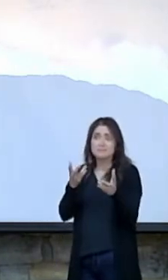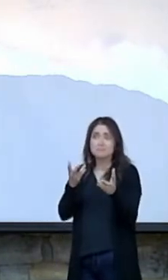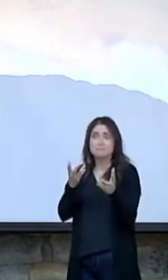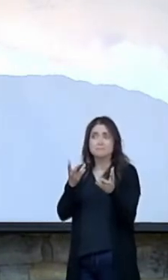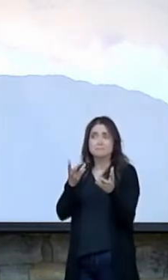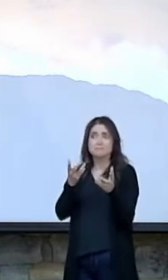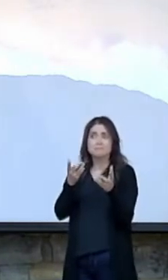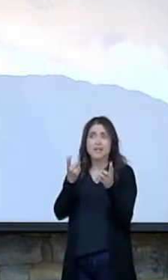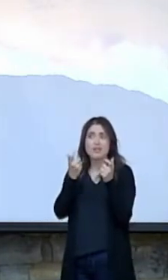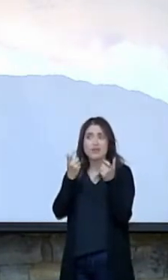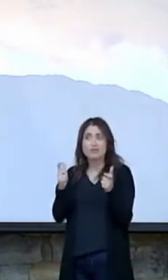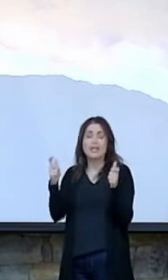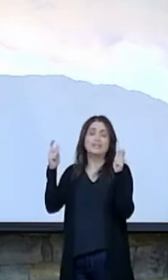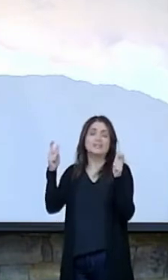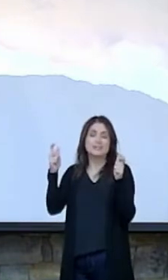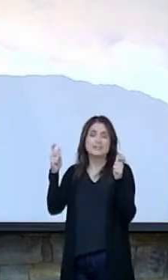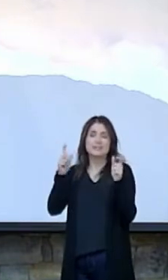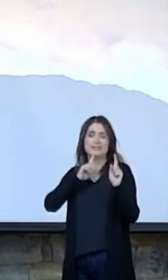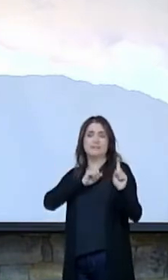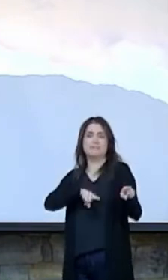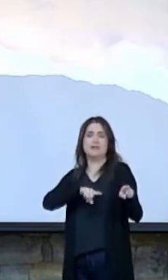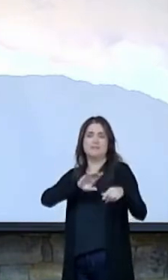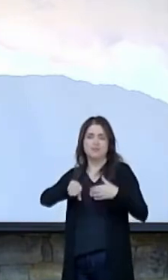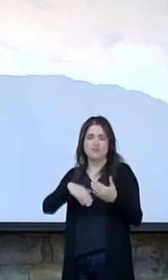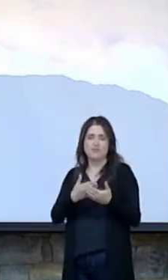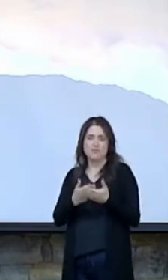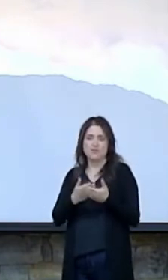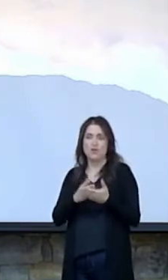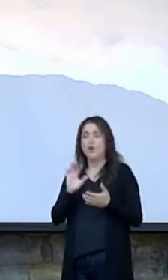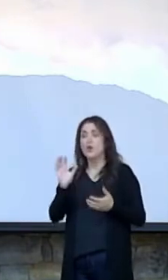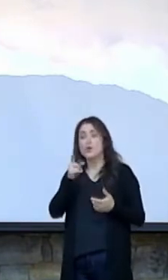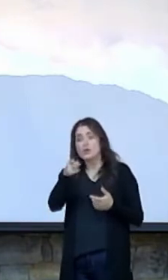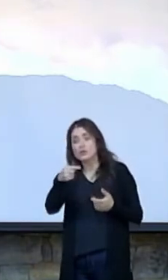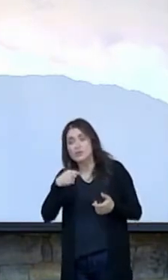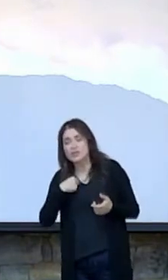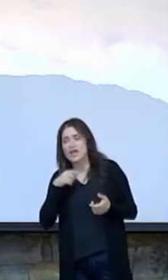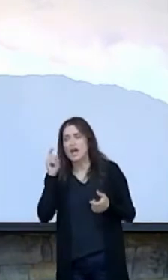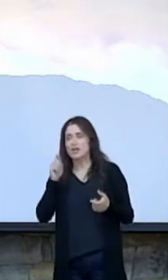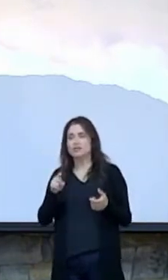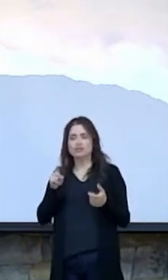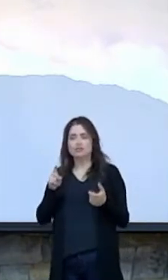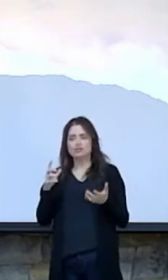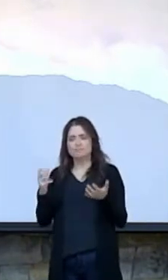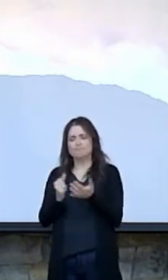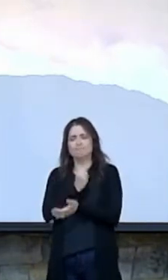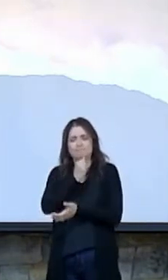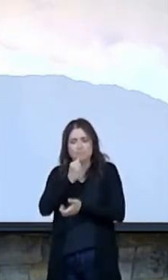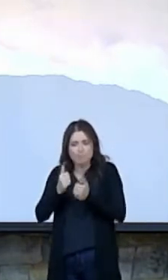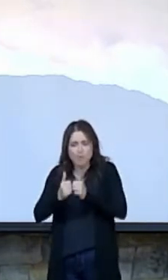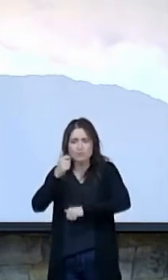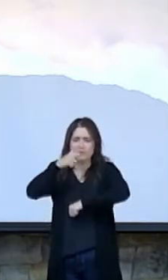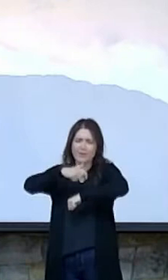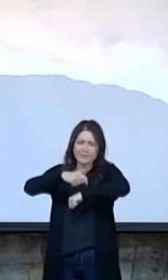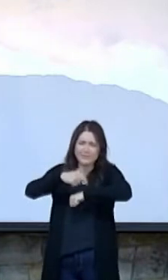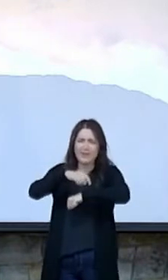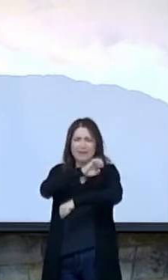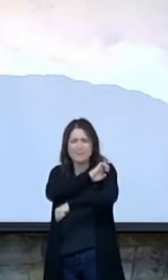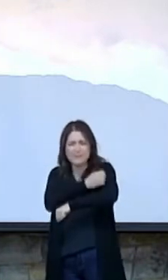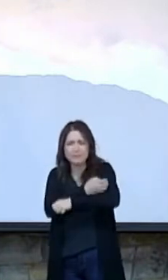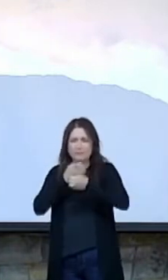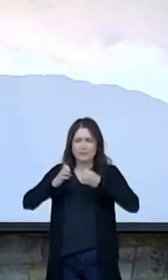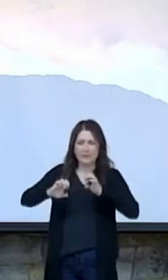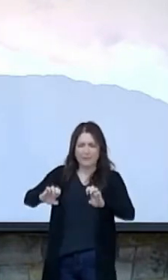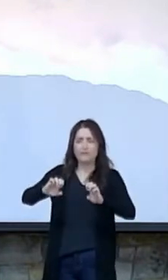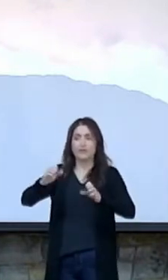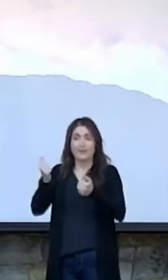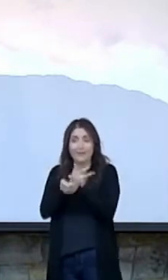the greatest commandment of all. It's where you and I should spend the bulk of our energy and effort in all that we do.